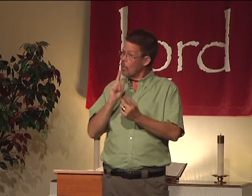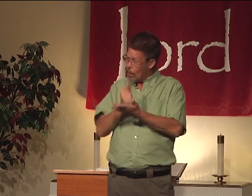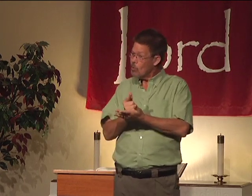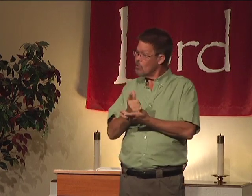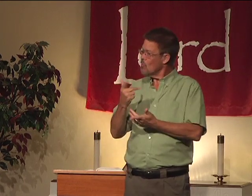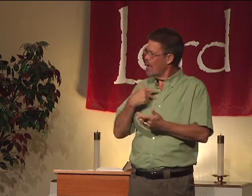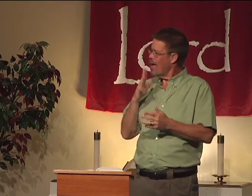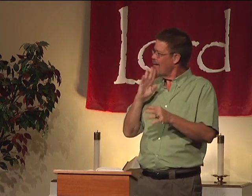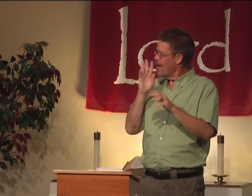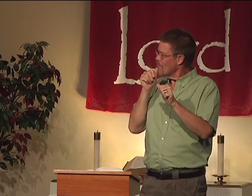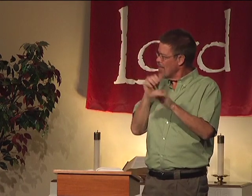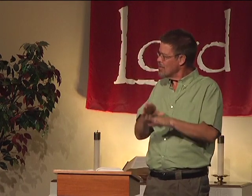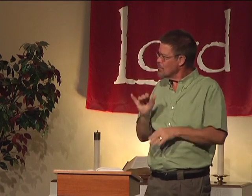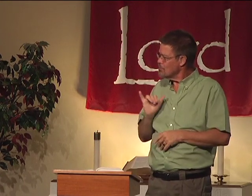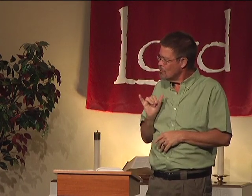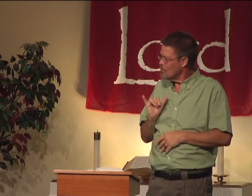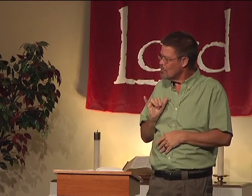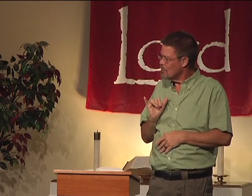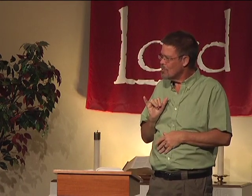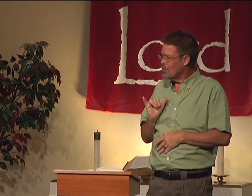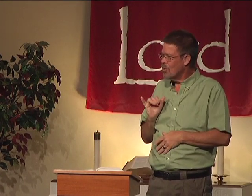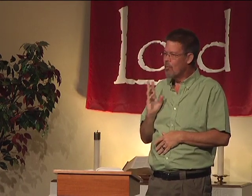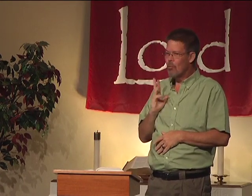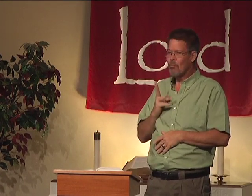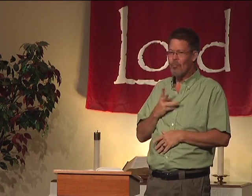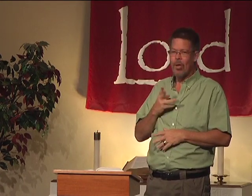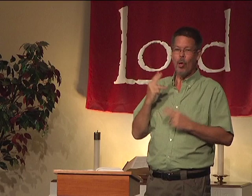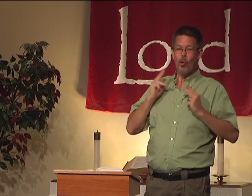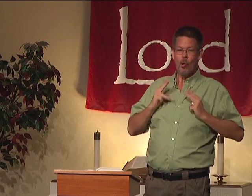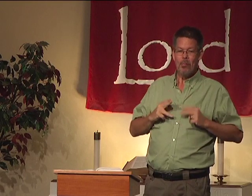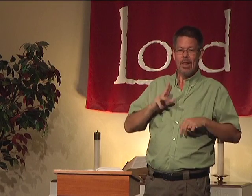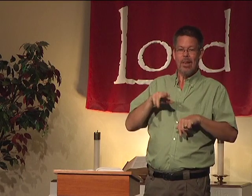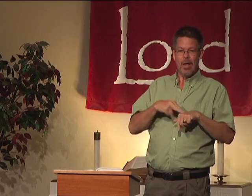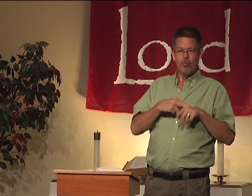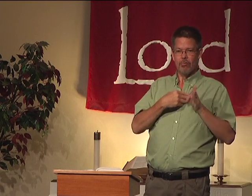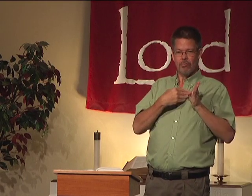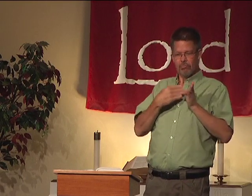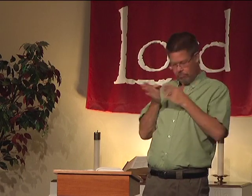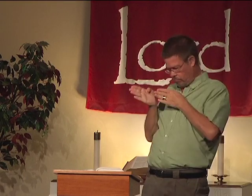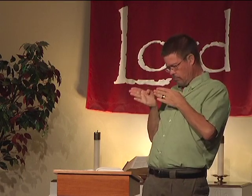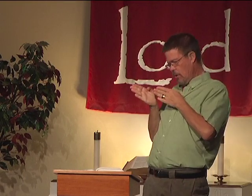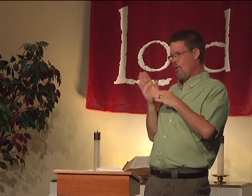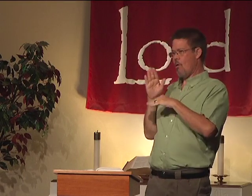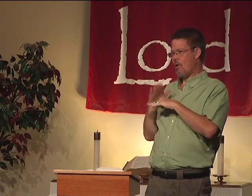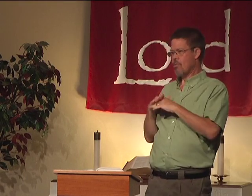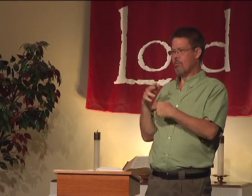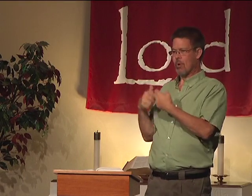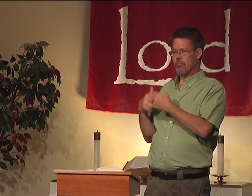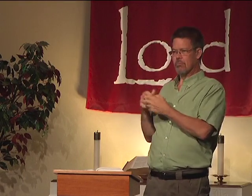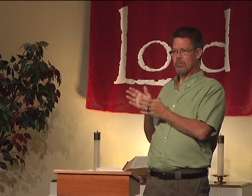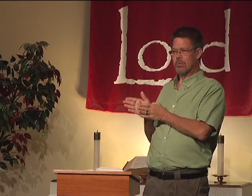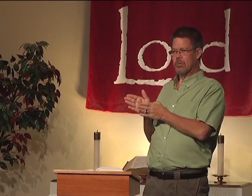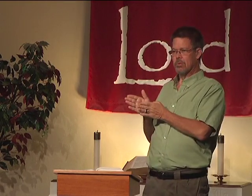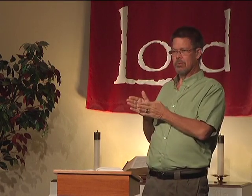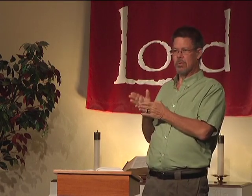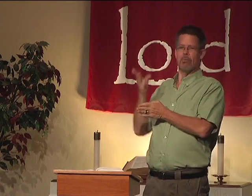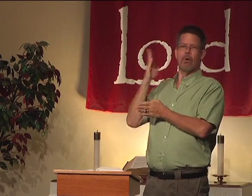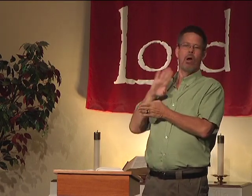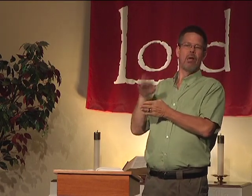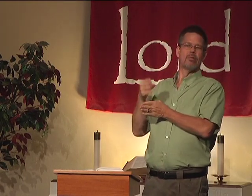guarantees that. But he also guarantees that we will have blessings, too. We are human nature. We have human nature. And we kind of focus on the